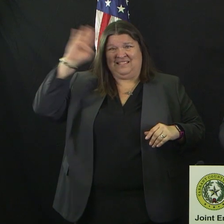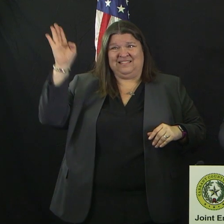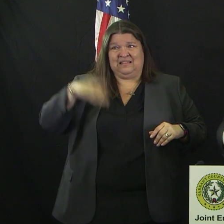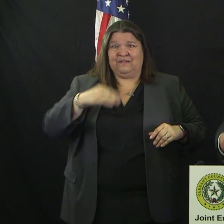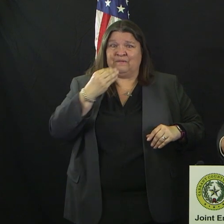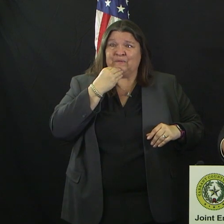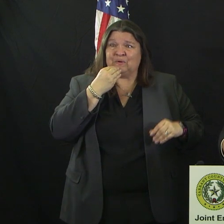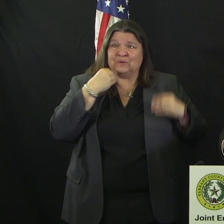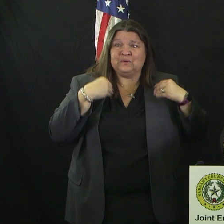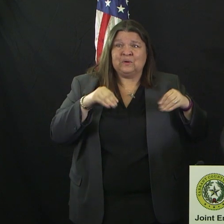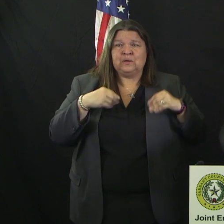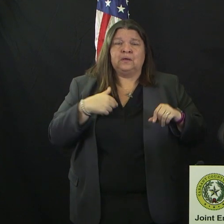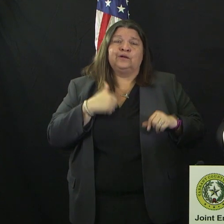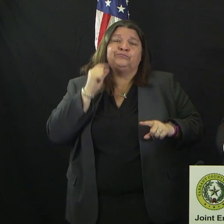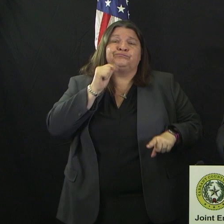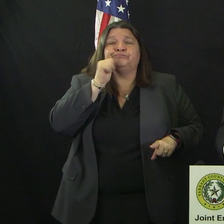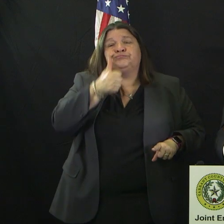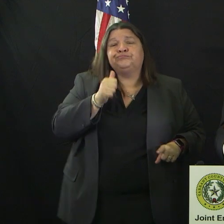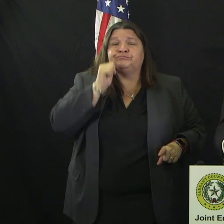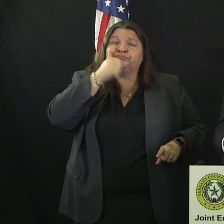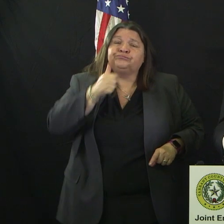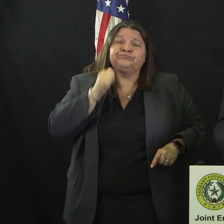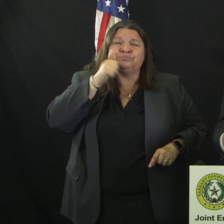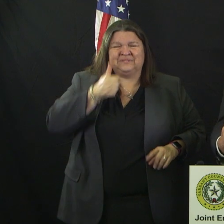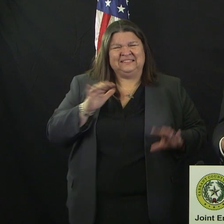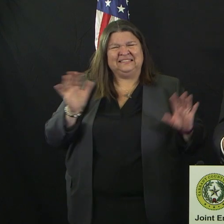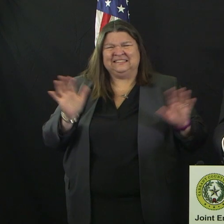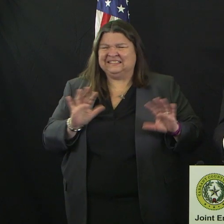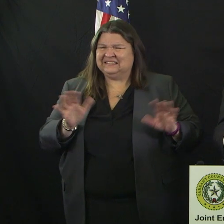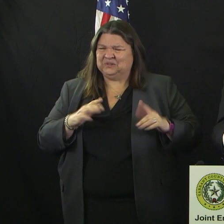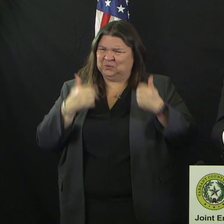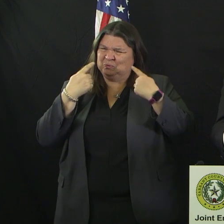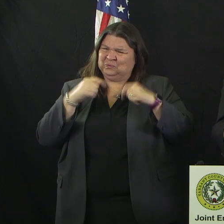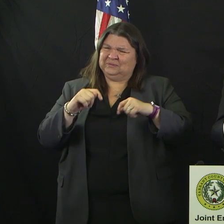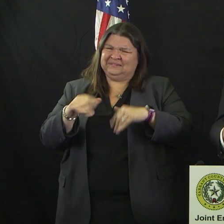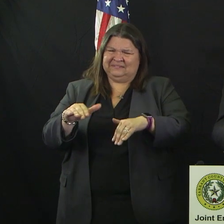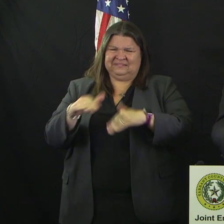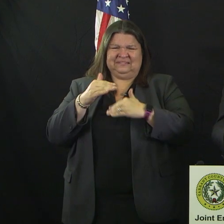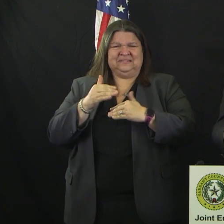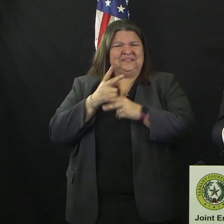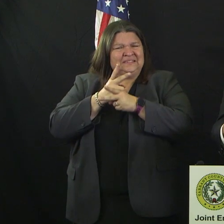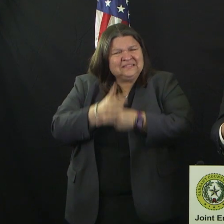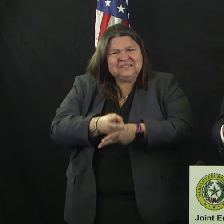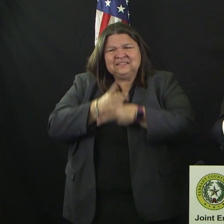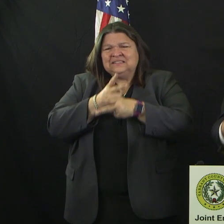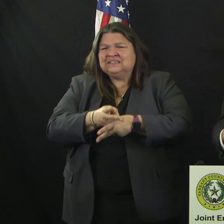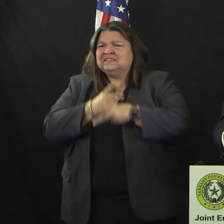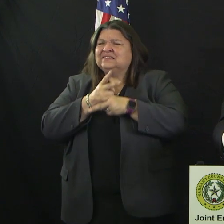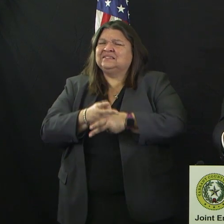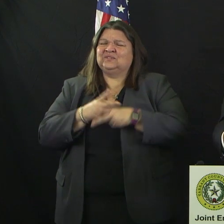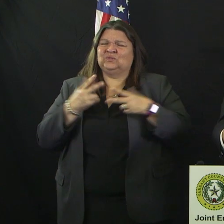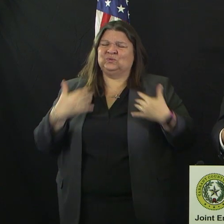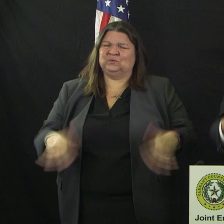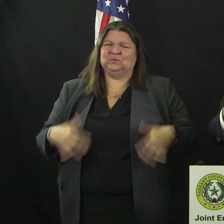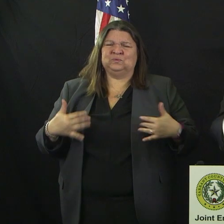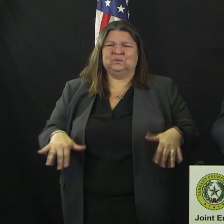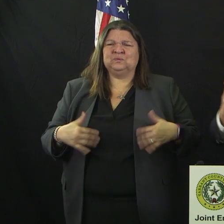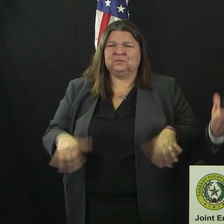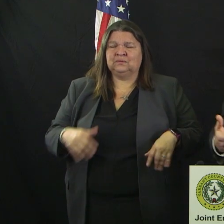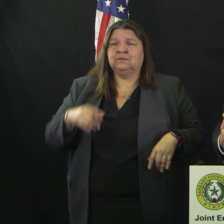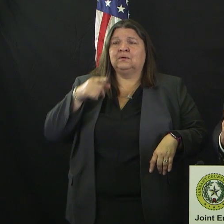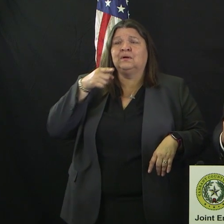good social distancing. And so we wanted to make sure tonight that everybody understood that there was nothing magic about